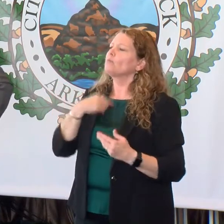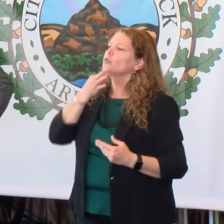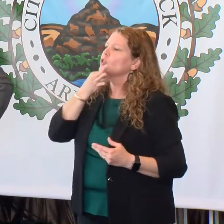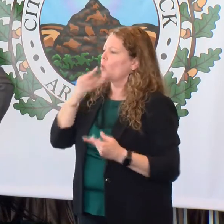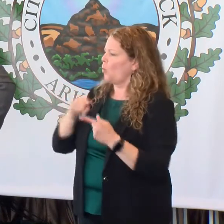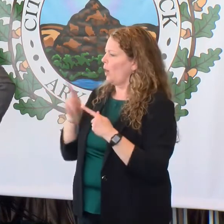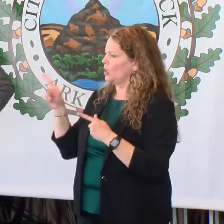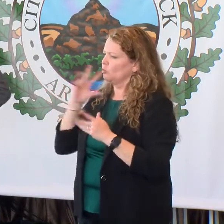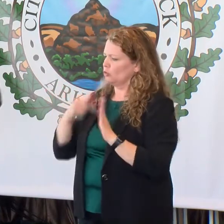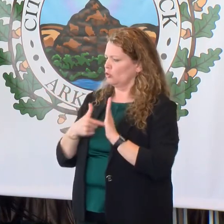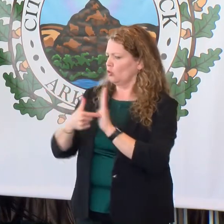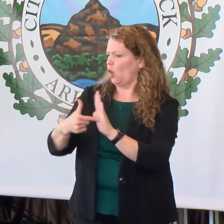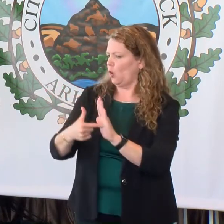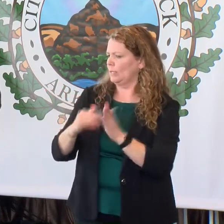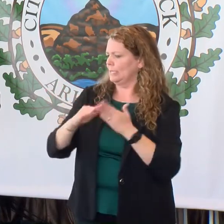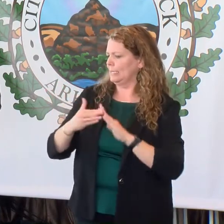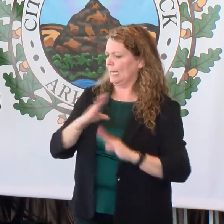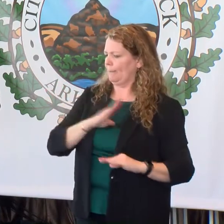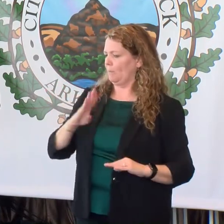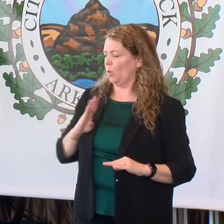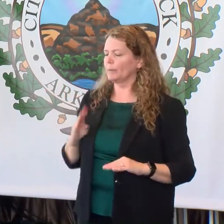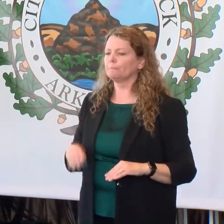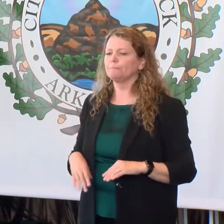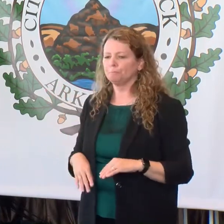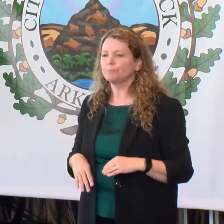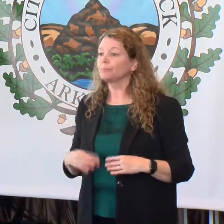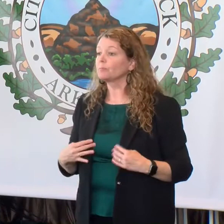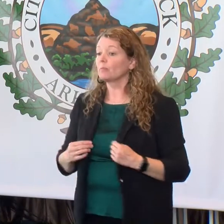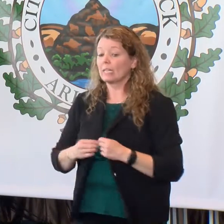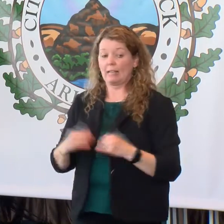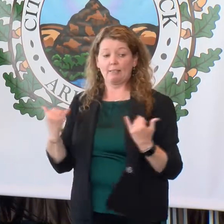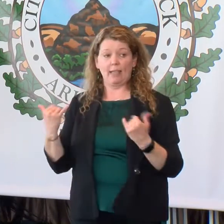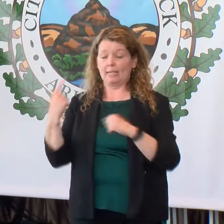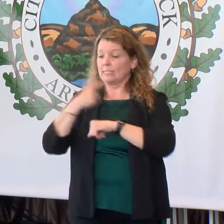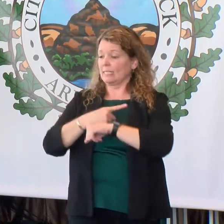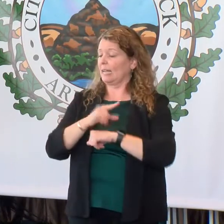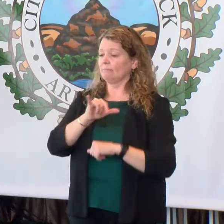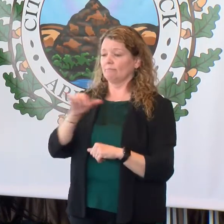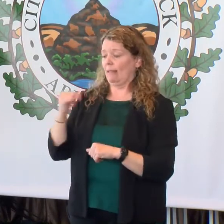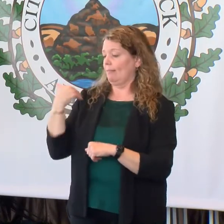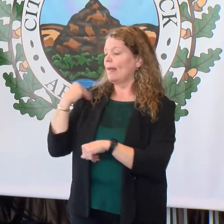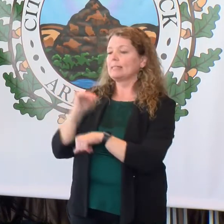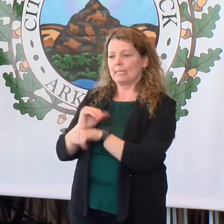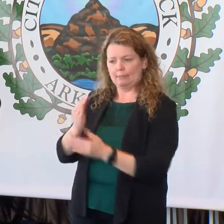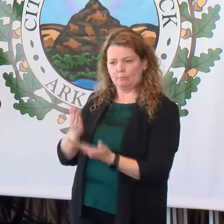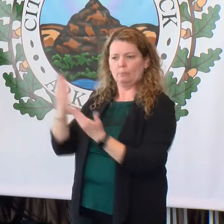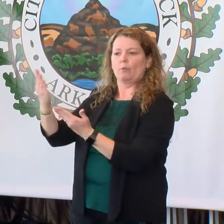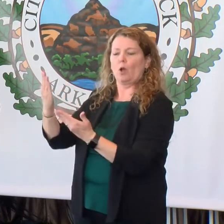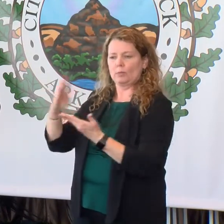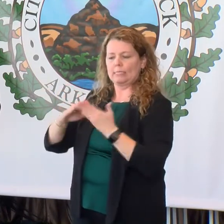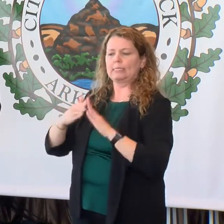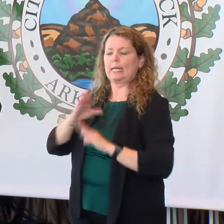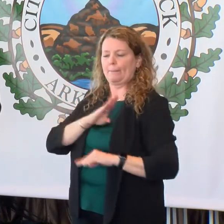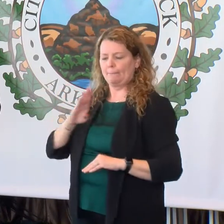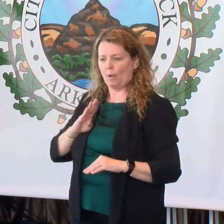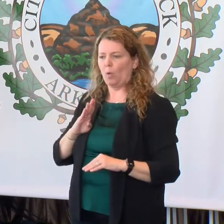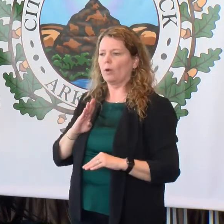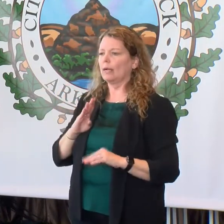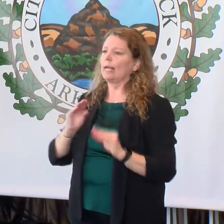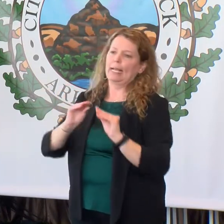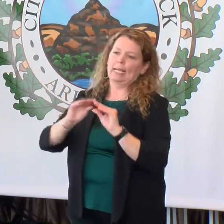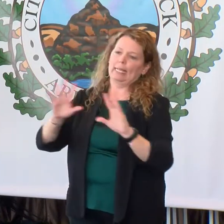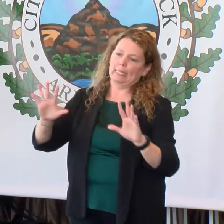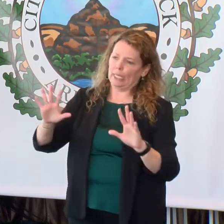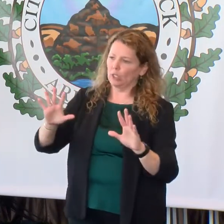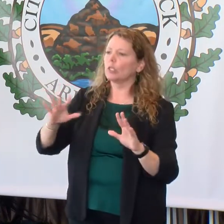present it to the city board? Well, we present it much like what we're doing today, last night, to the city board, all of the details. Clearly, we